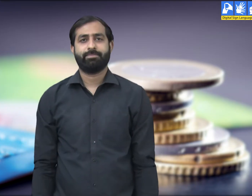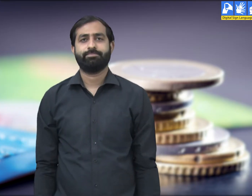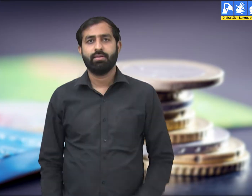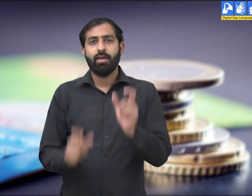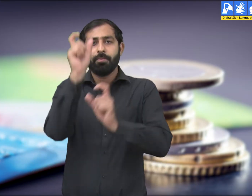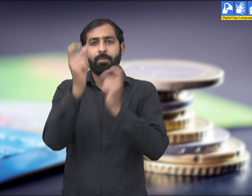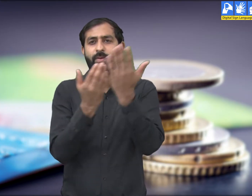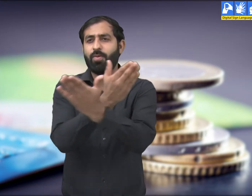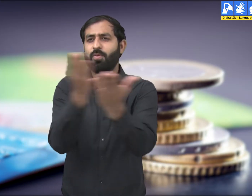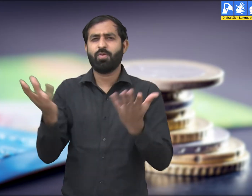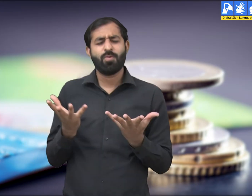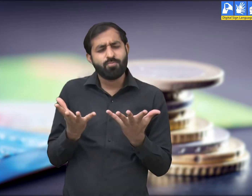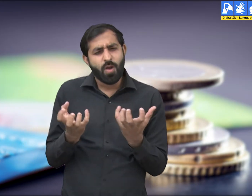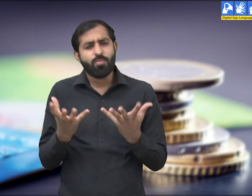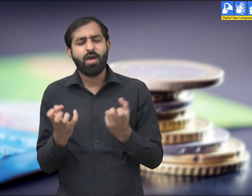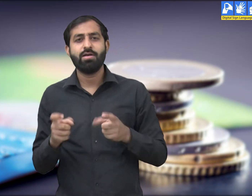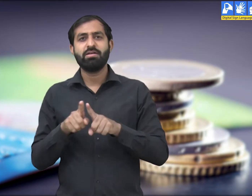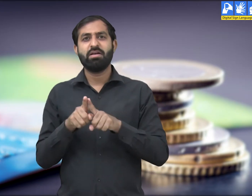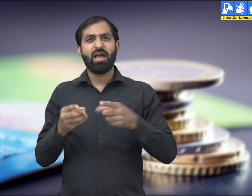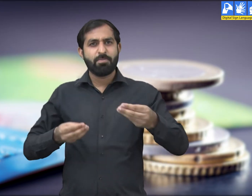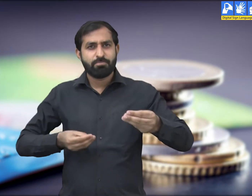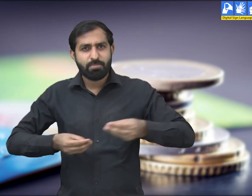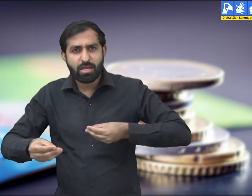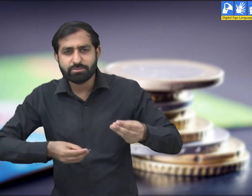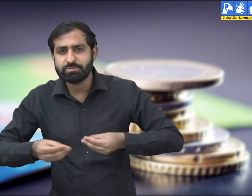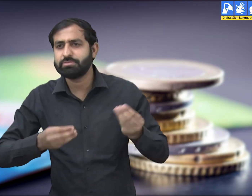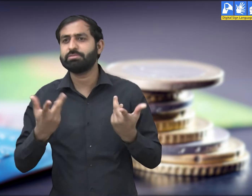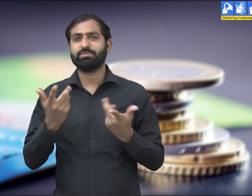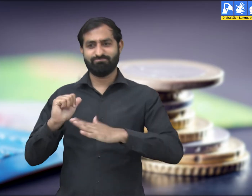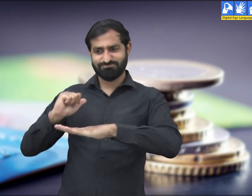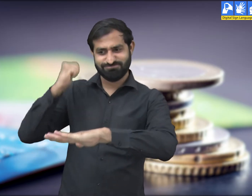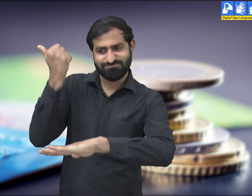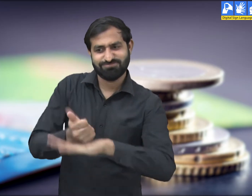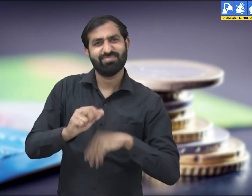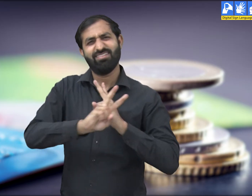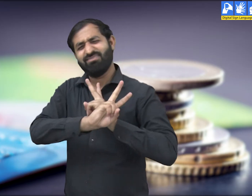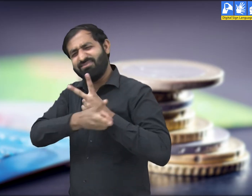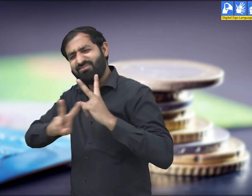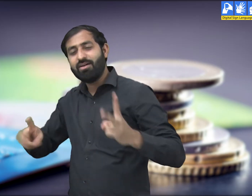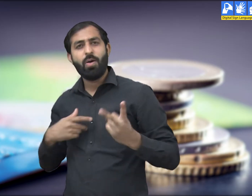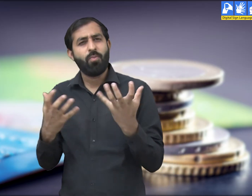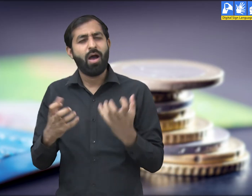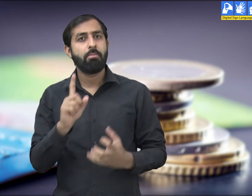People have various needs and desires and they don't always have sufficient money to fulfill these